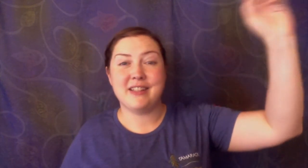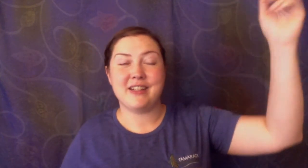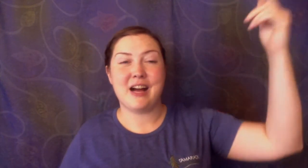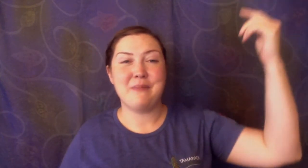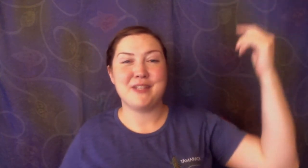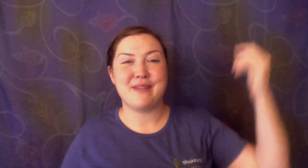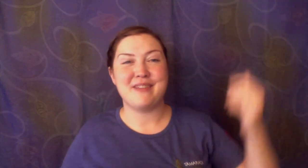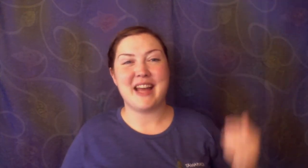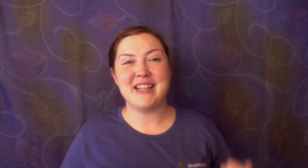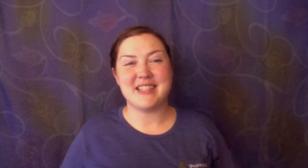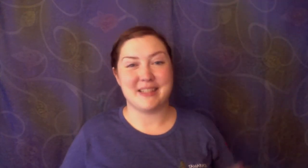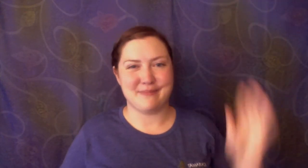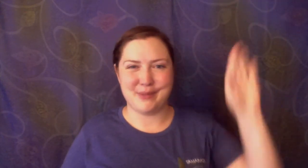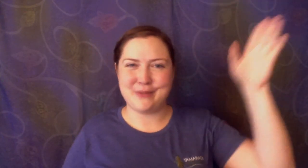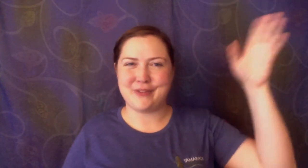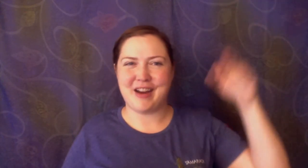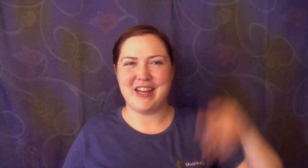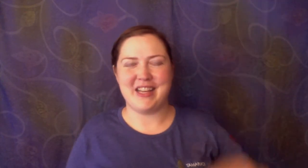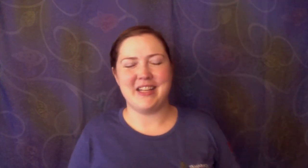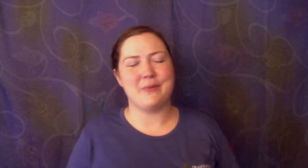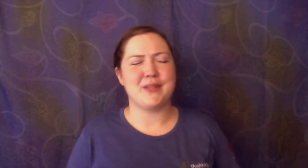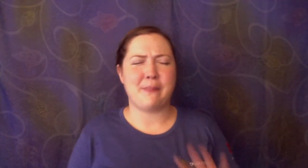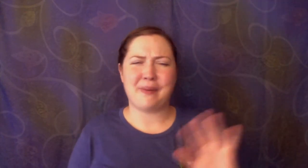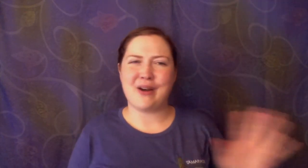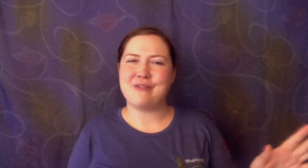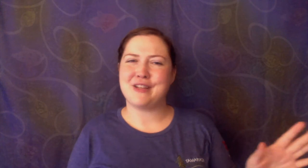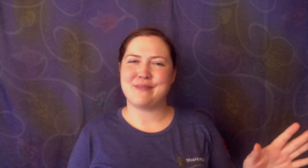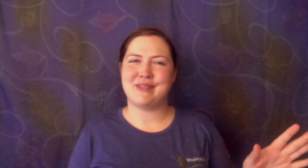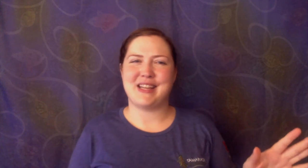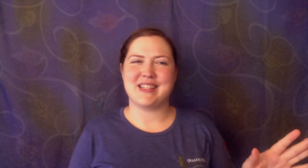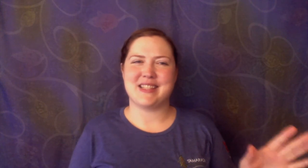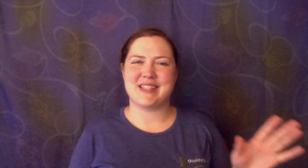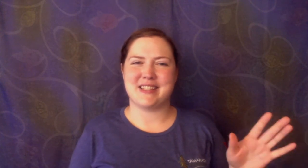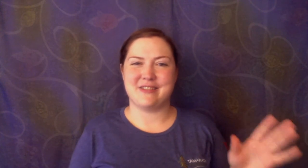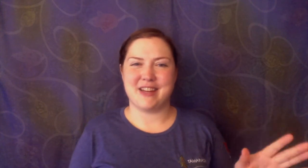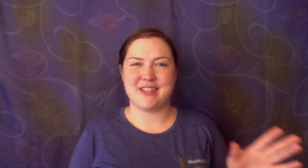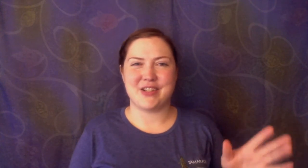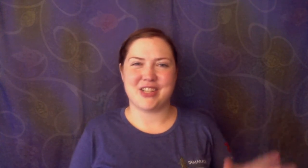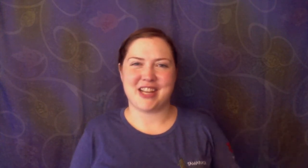cup-shaped nest and moved right in. It was a perfect place to raise her chicks.